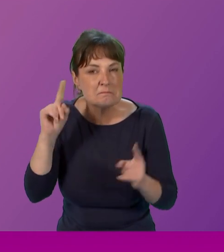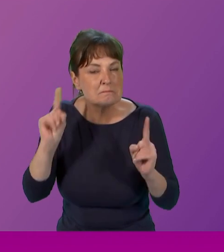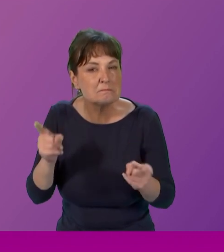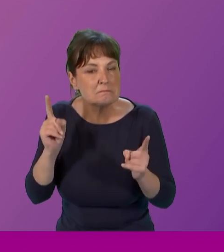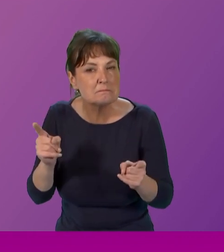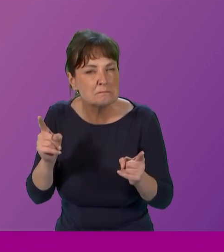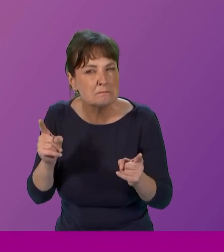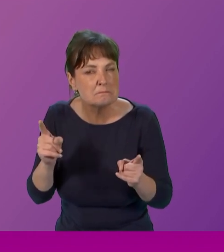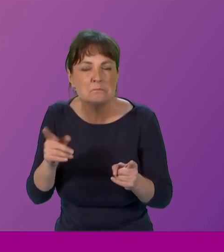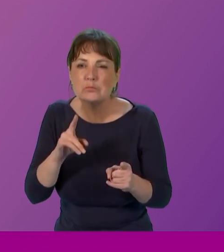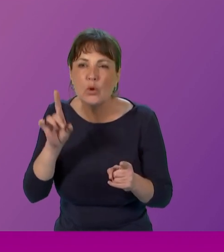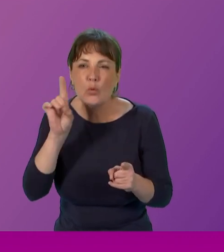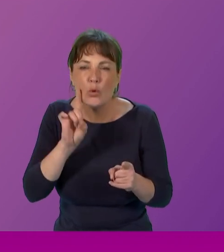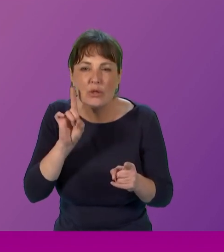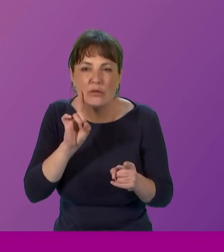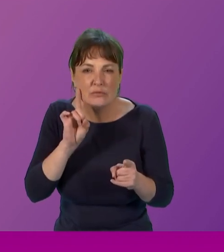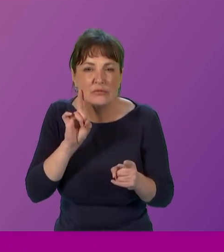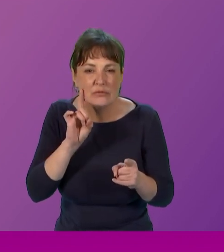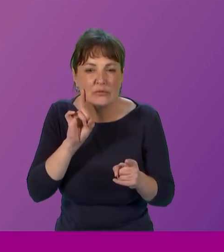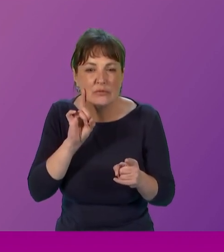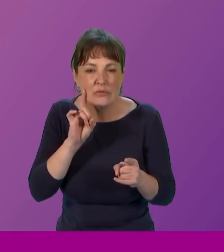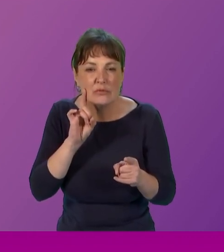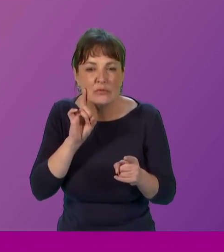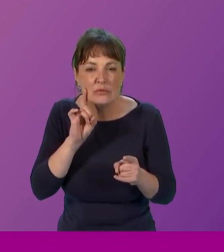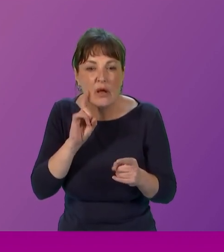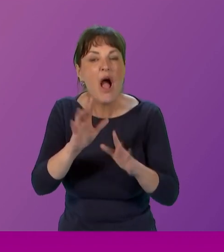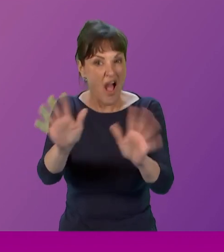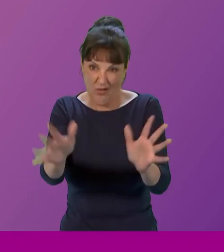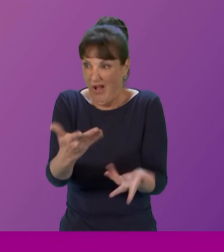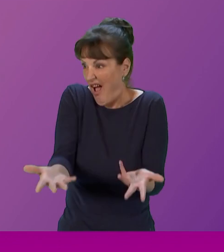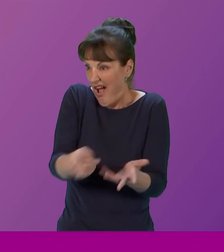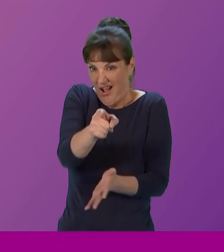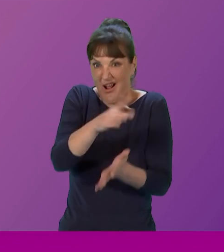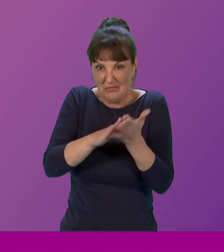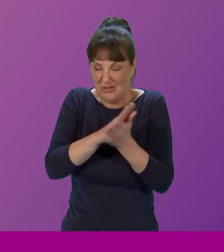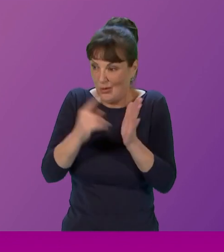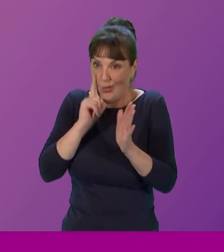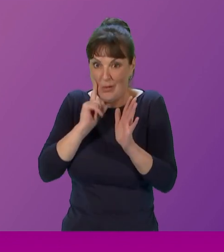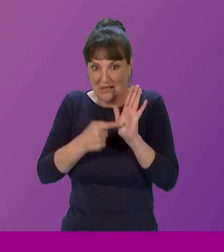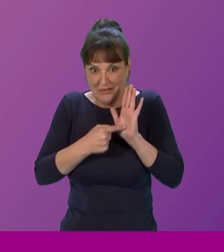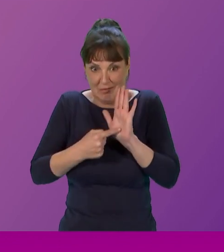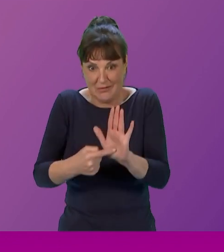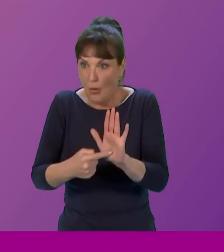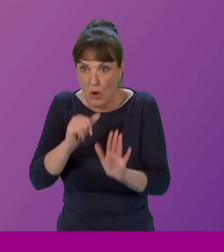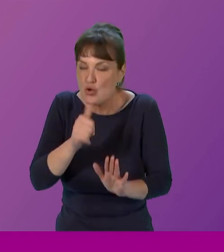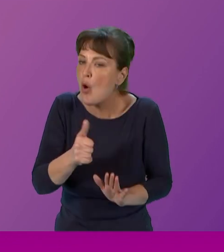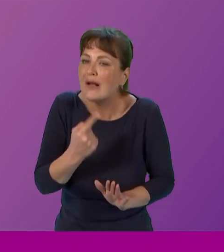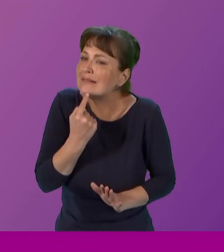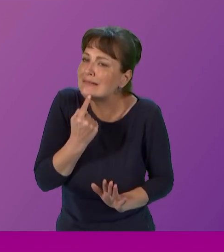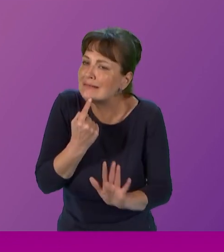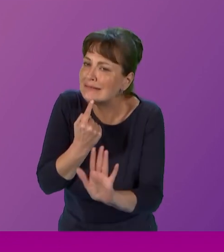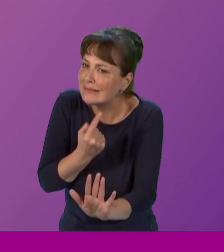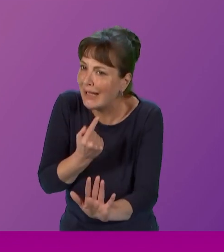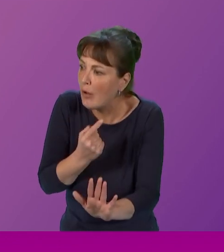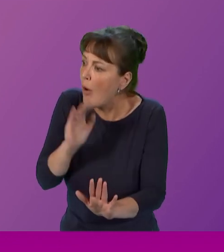Okay. And that kind of shows you, you know, we're not saying that all people with alcoholic issues are men,